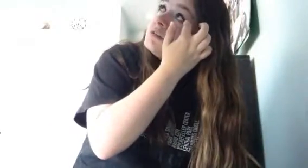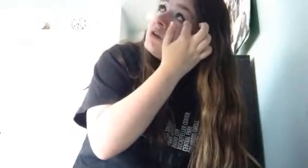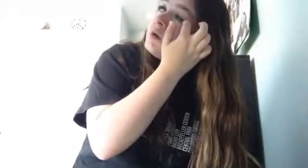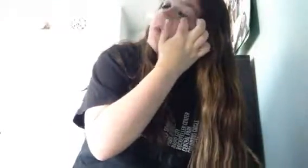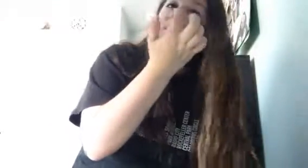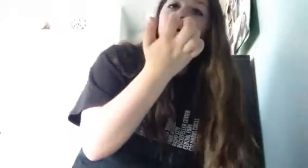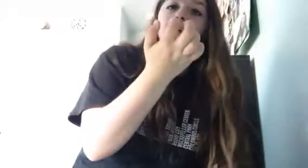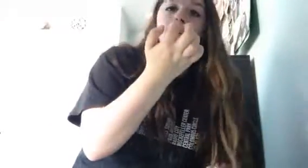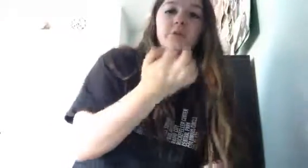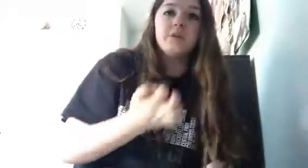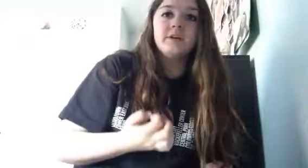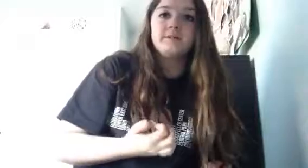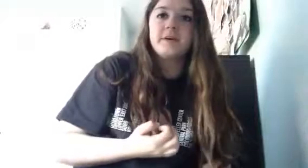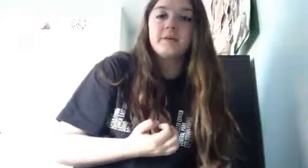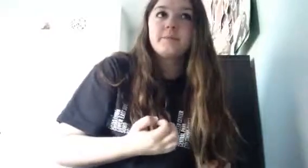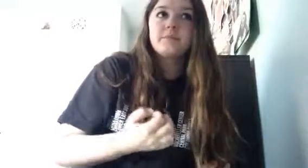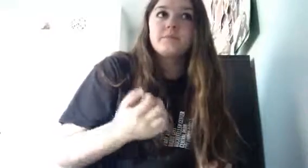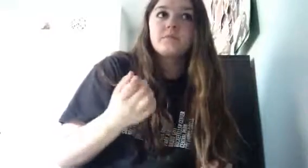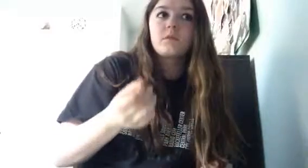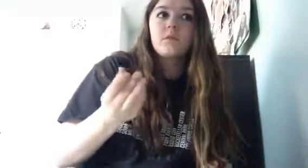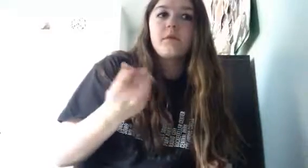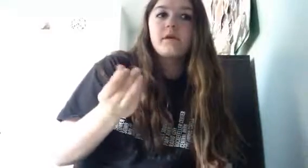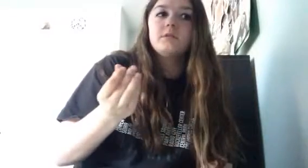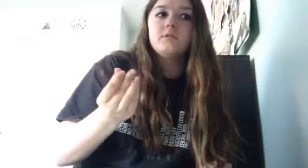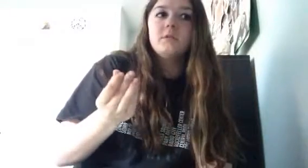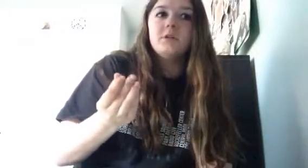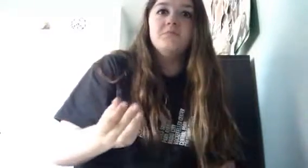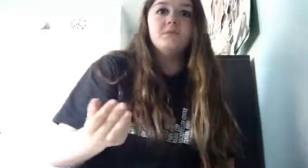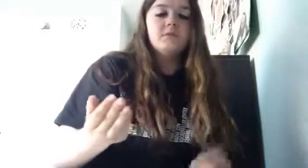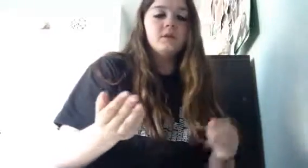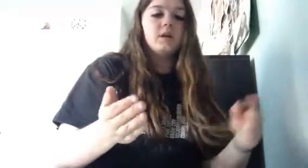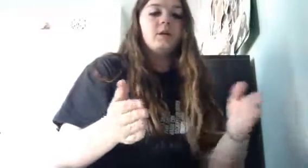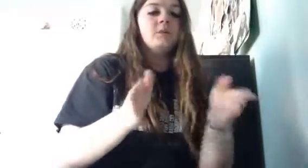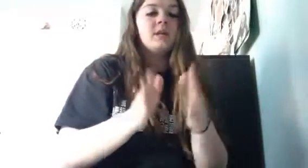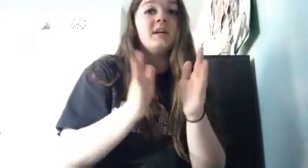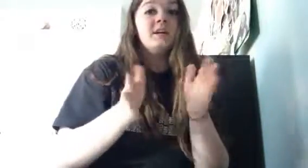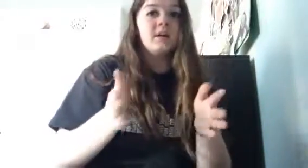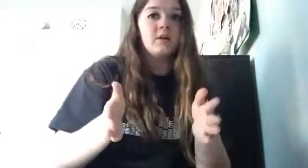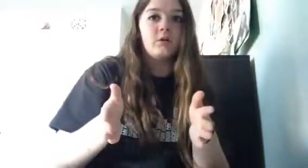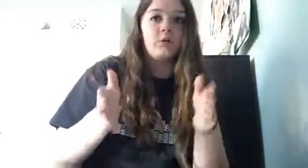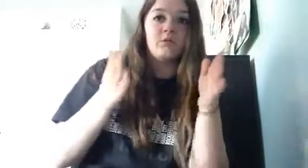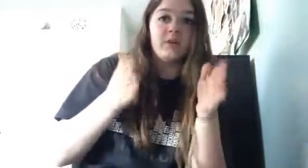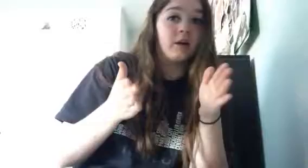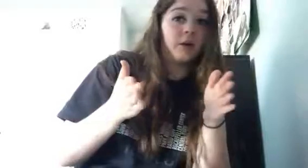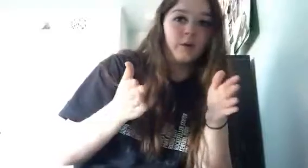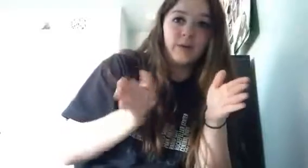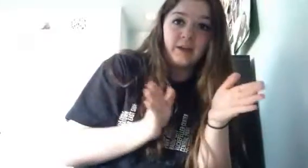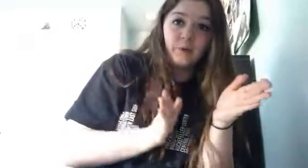slow like one time but it was only because like you it was like a narrow narrow like